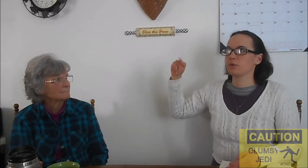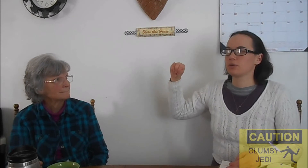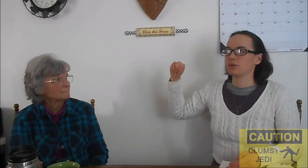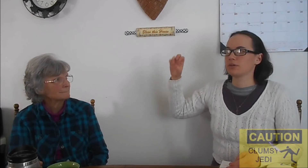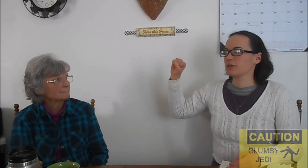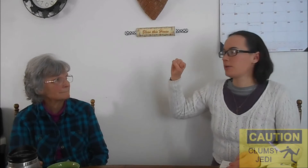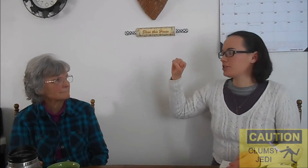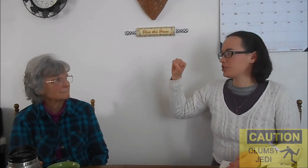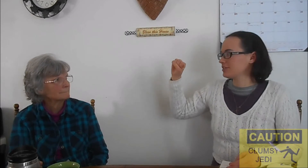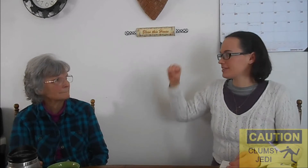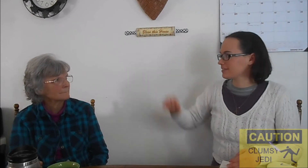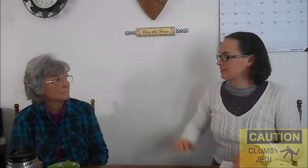Questions.